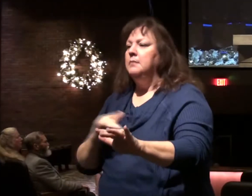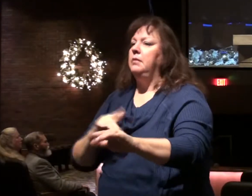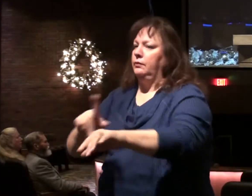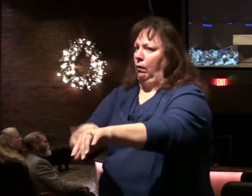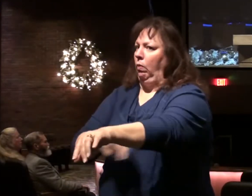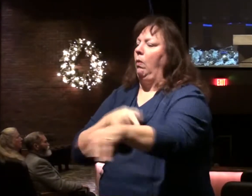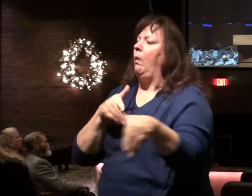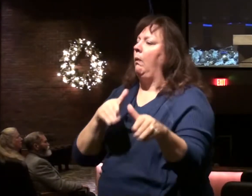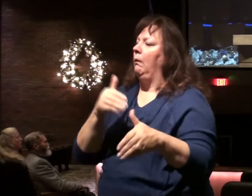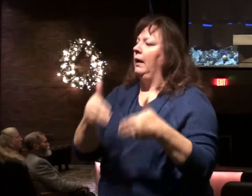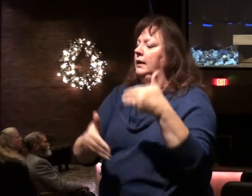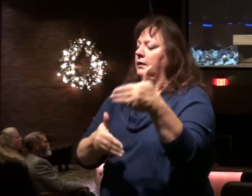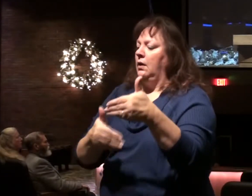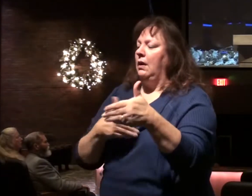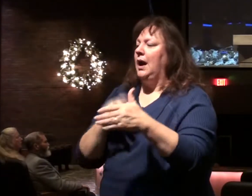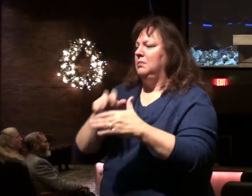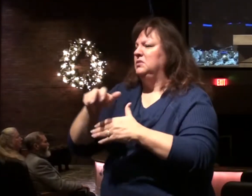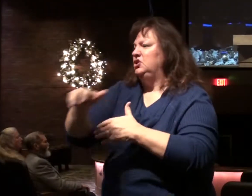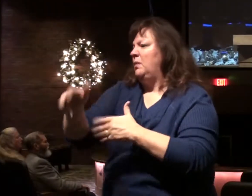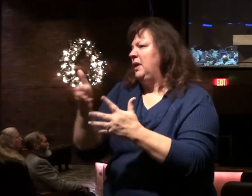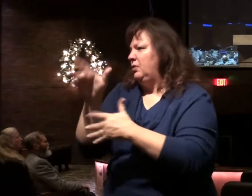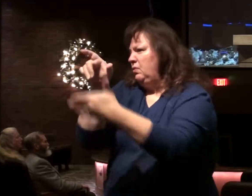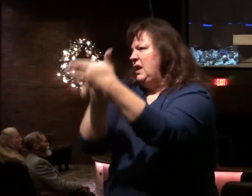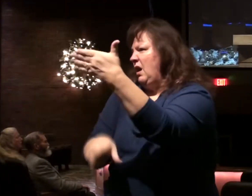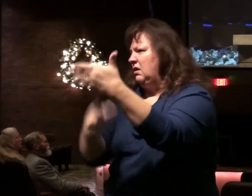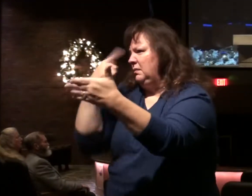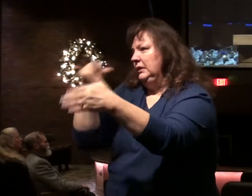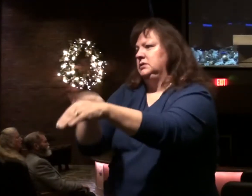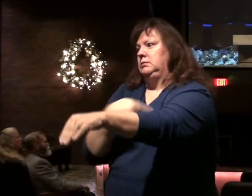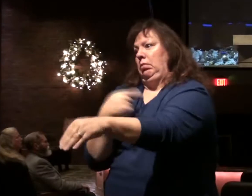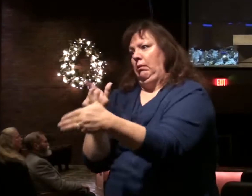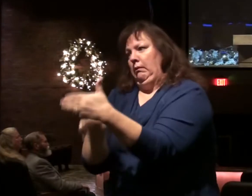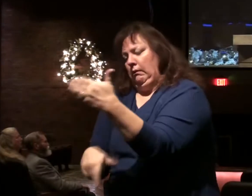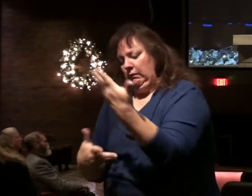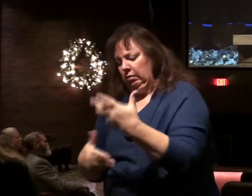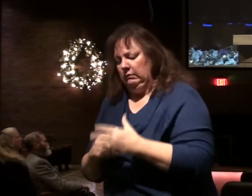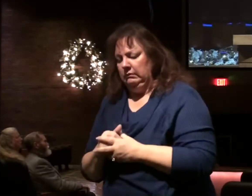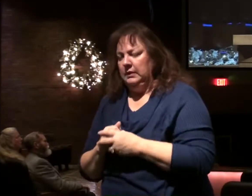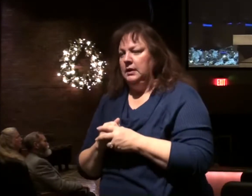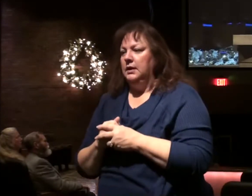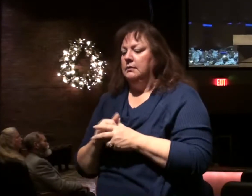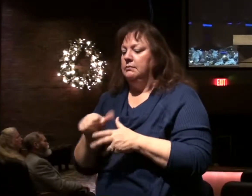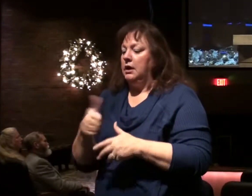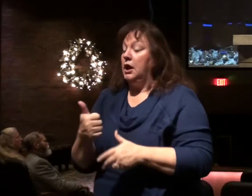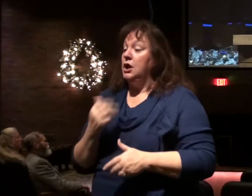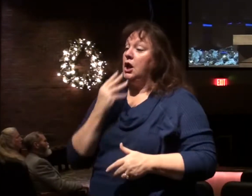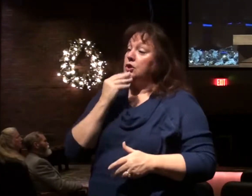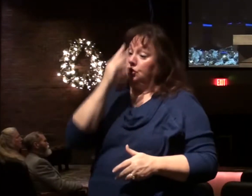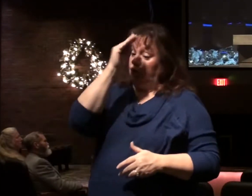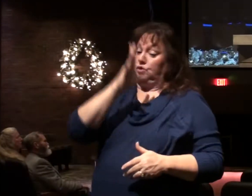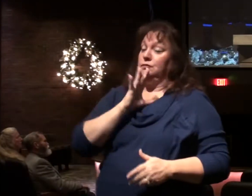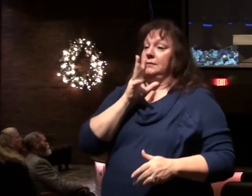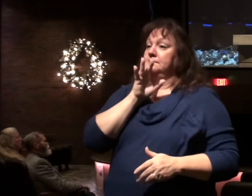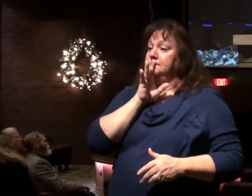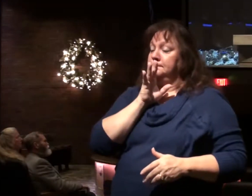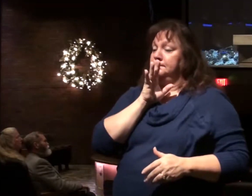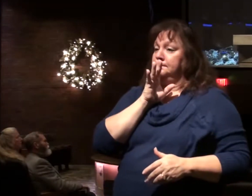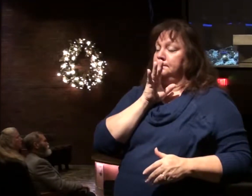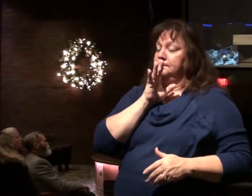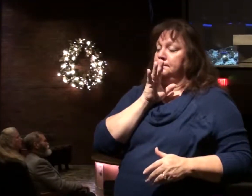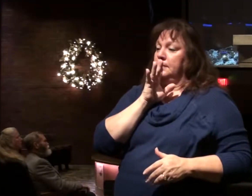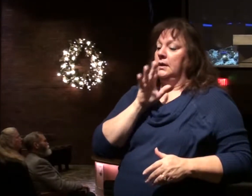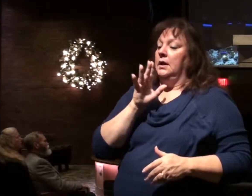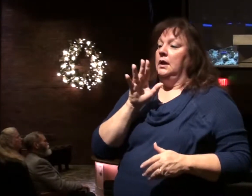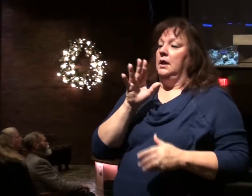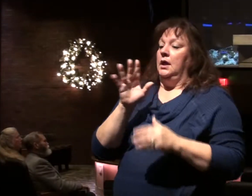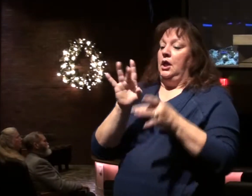go. And I'm skipping through this article because of its length. Another Jewish spokesman, Yacob Haman, the